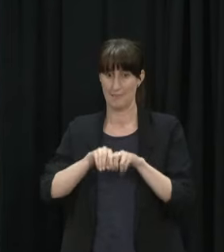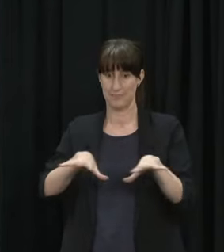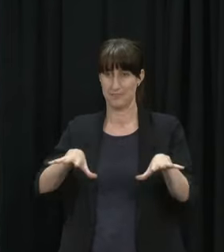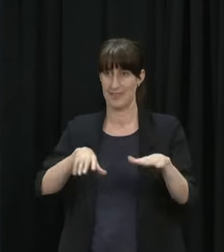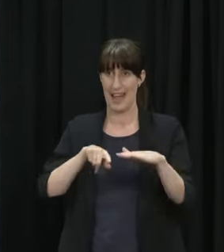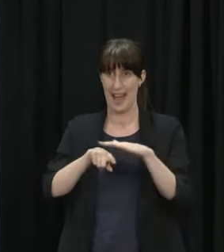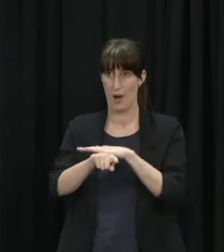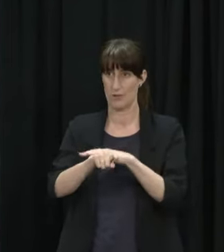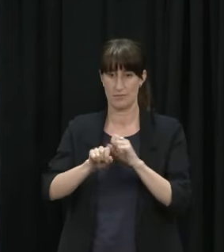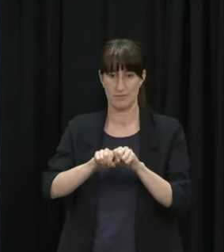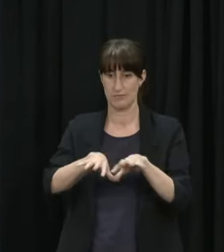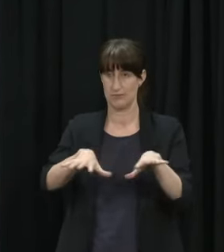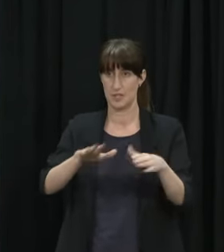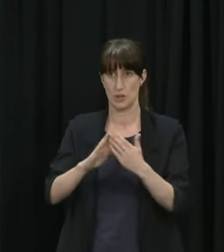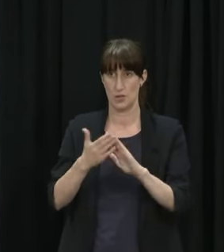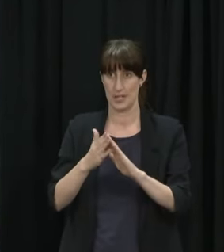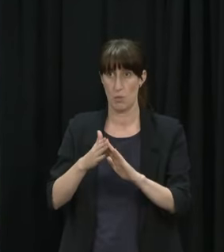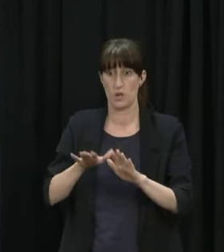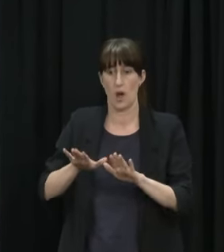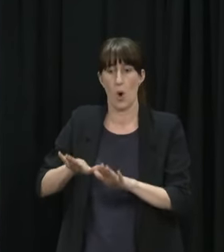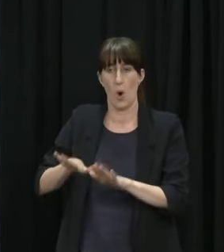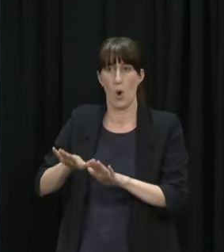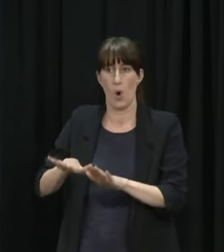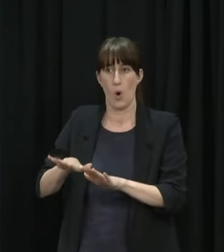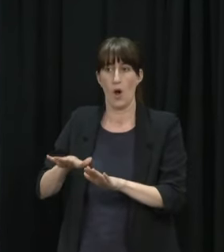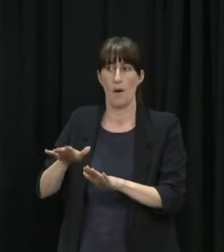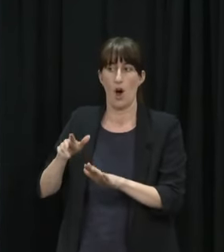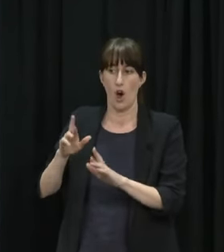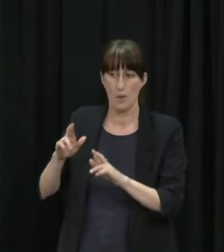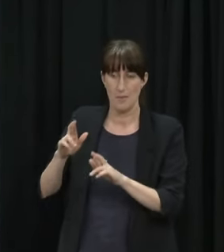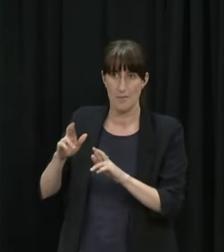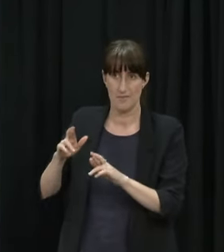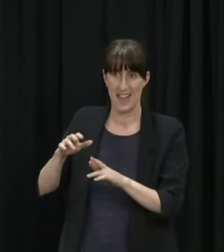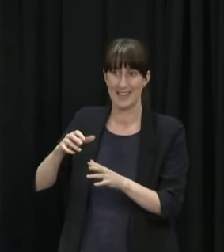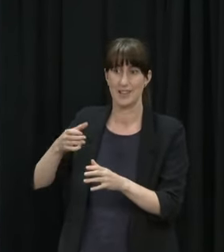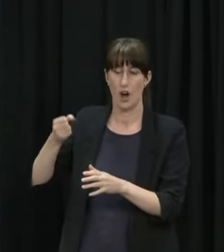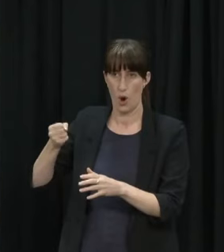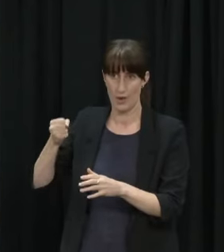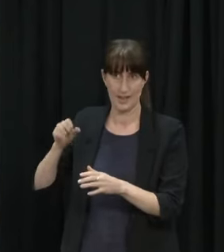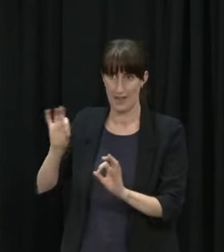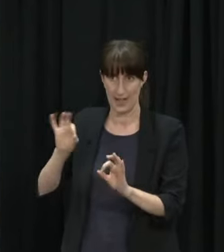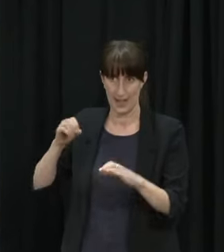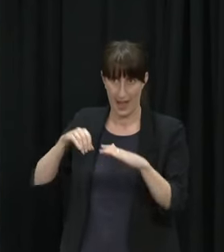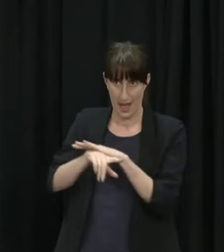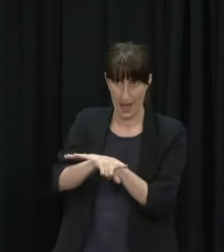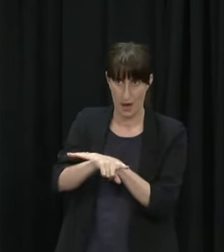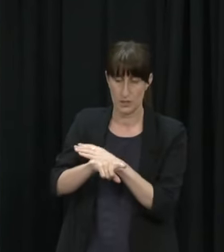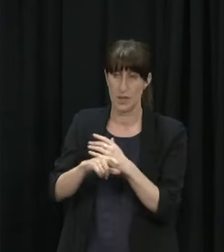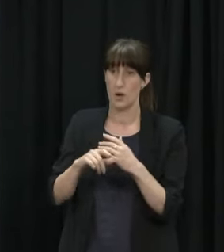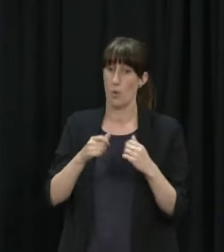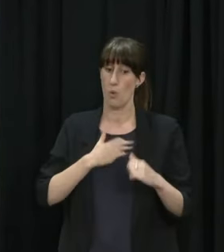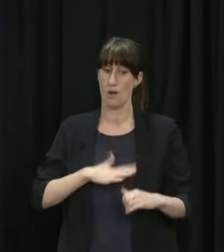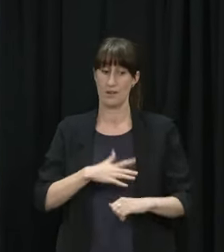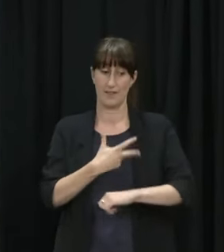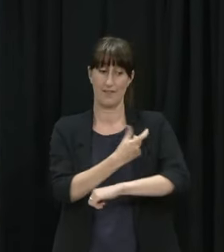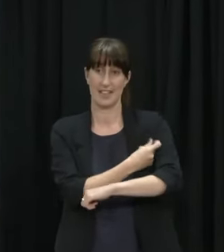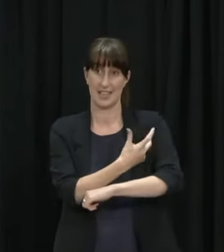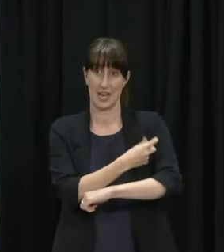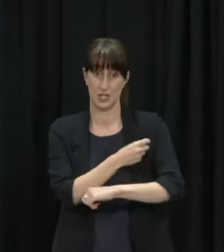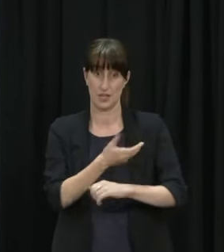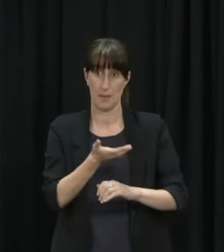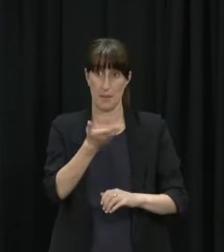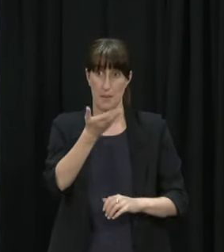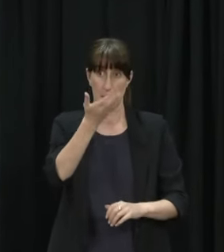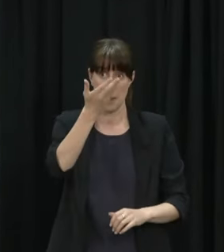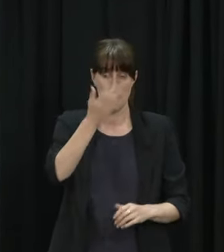our protection rates up further through the booster vaccination campaign we've also indicated though that through the traffic light framework we